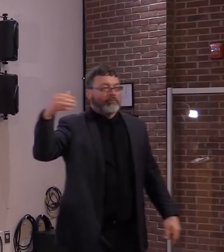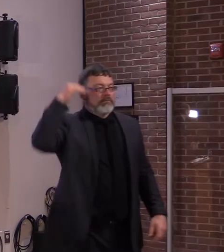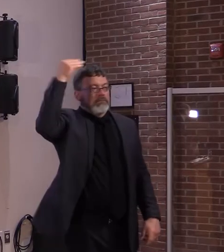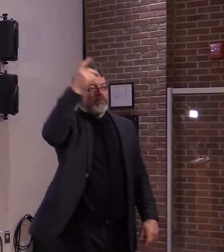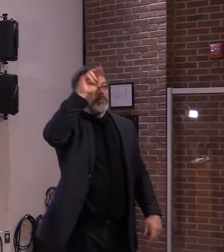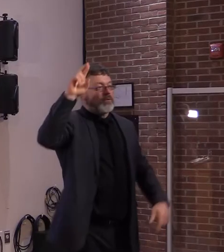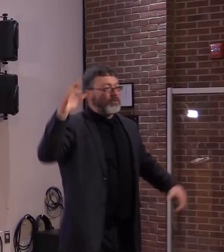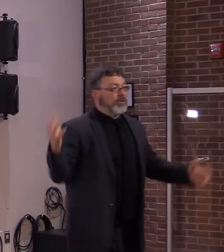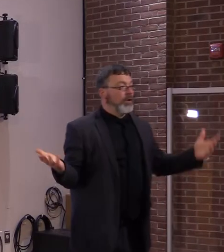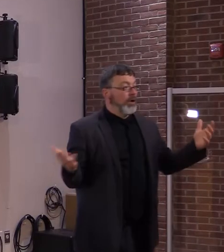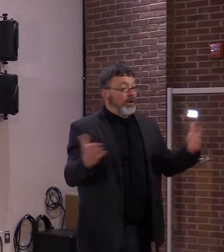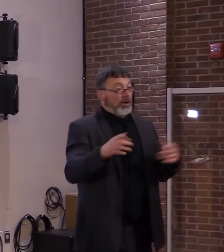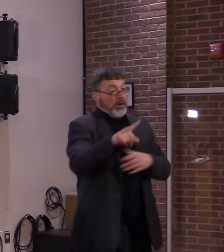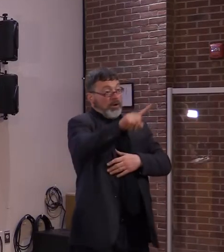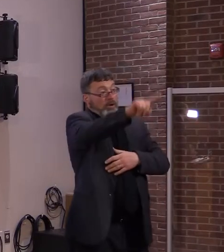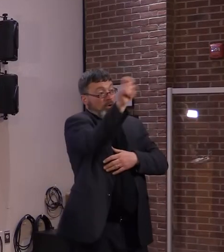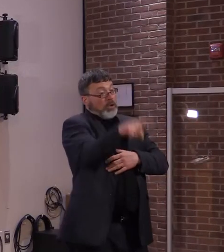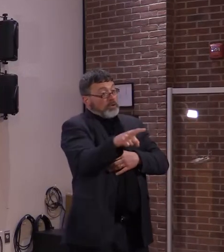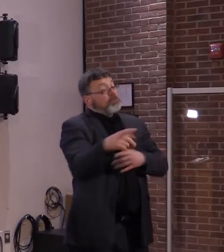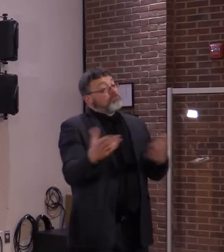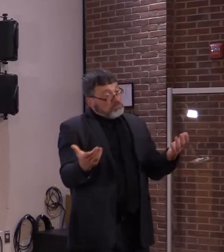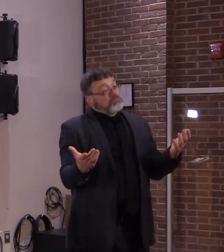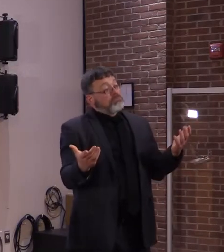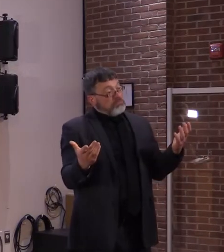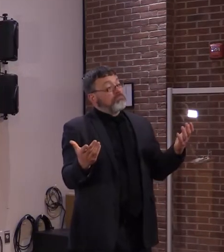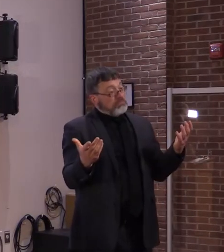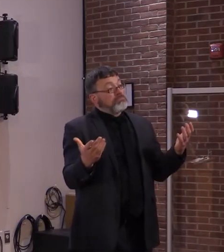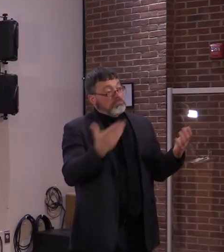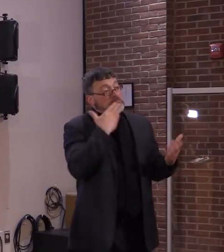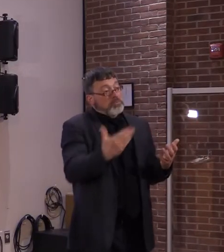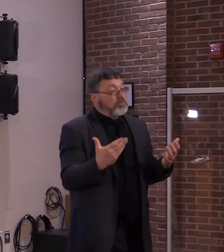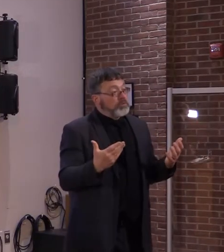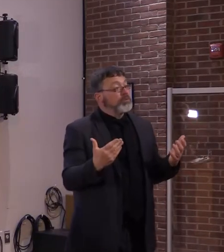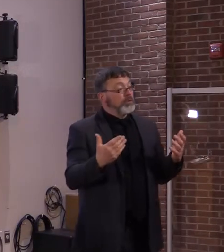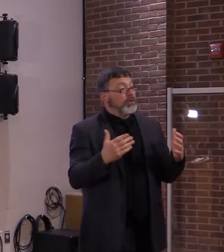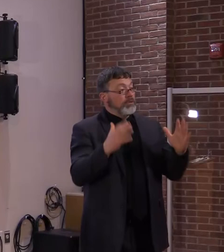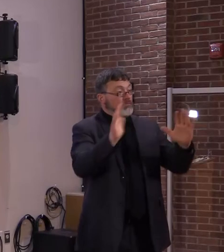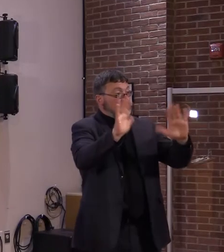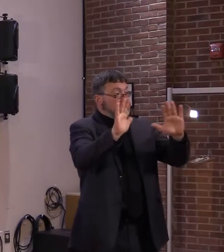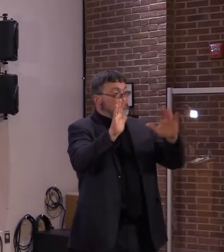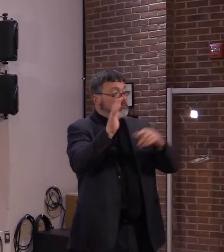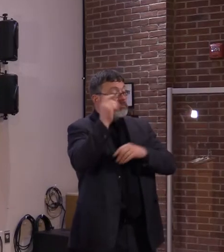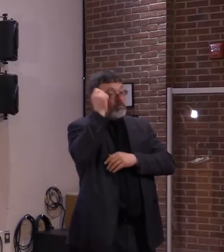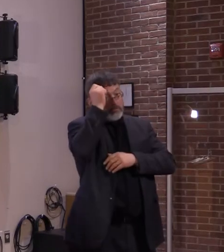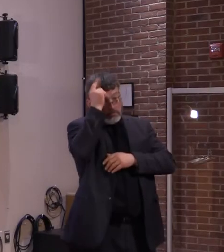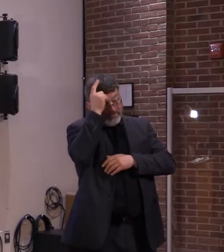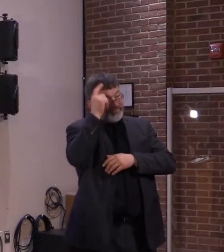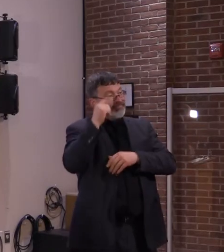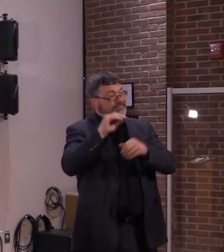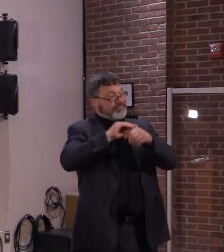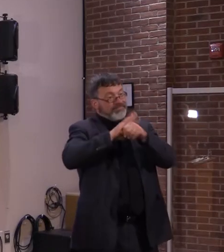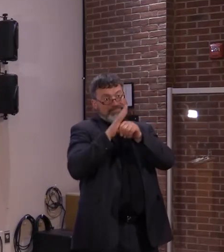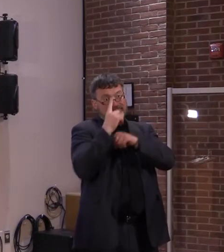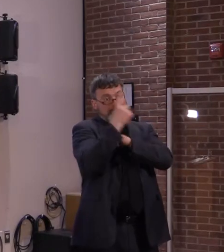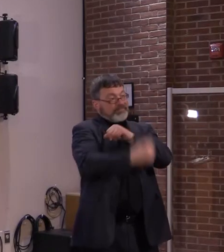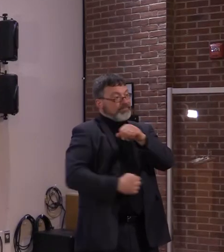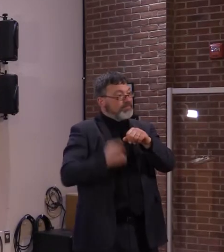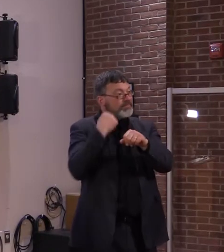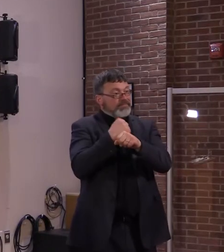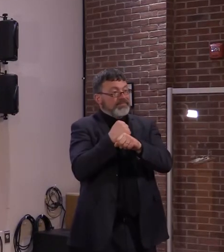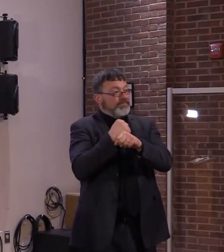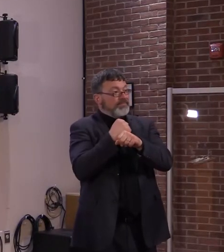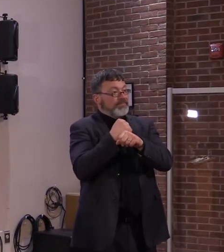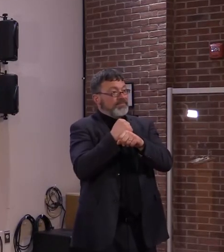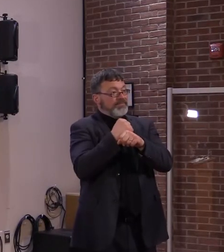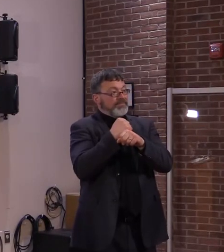course it's because it's a new virus and there are new populations being exposed to it that have never seen it before. There are a lot